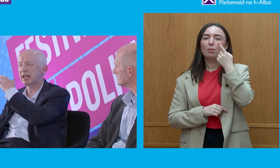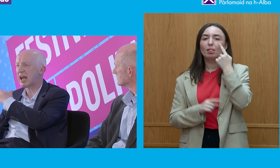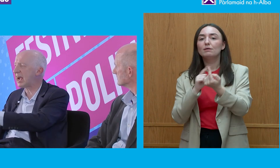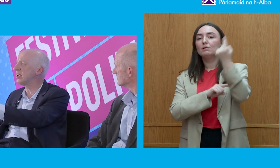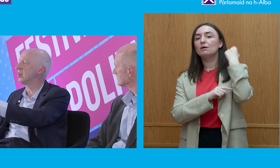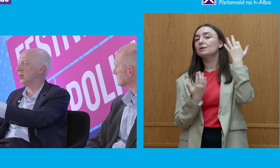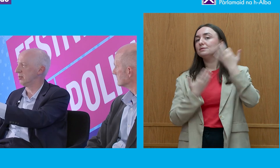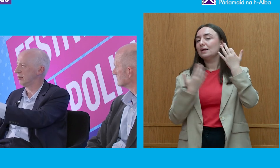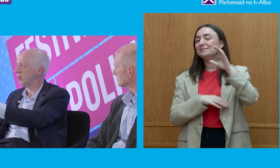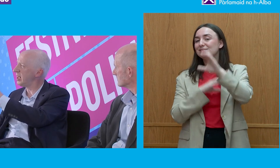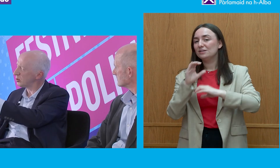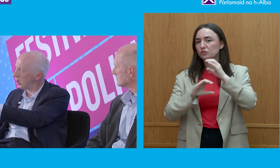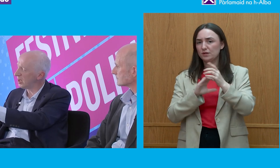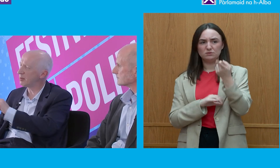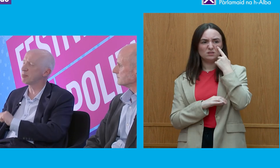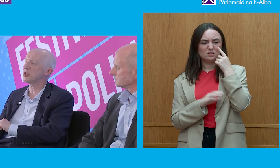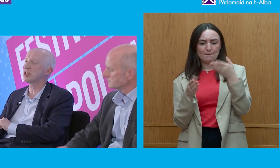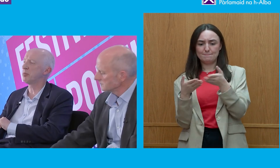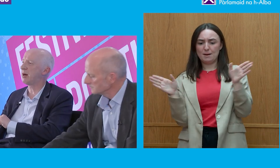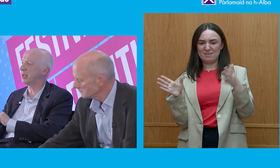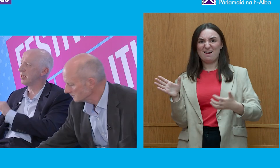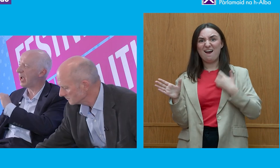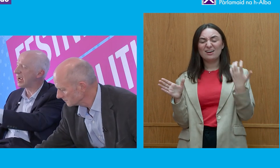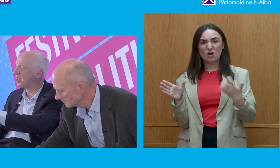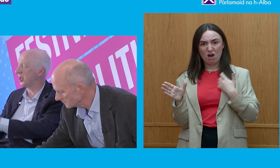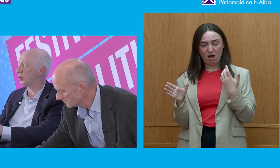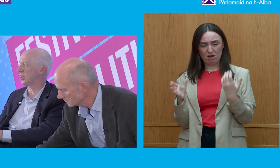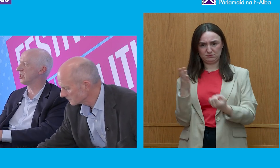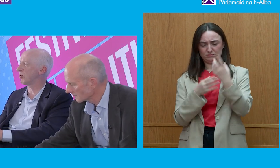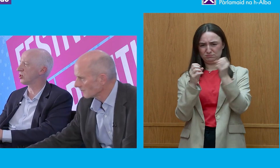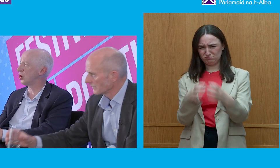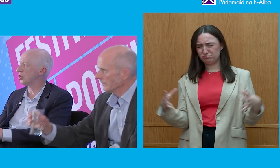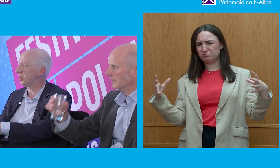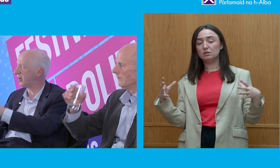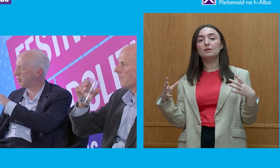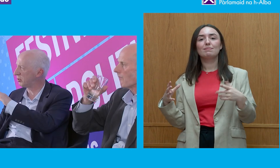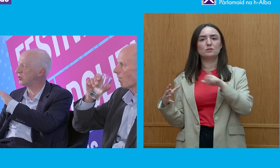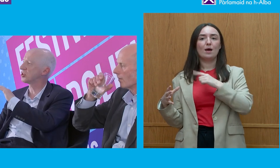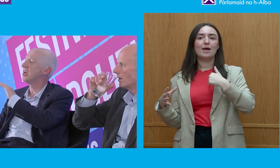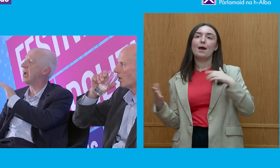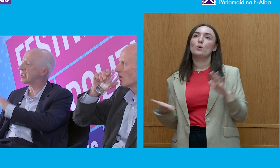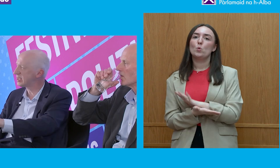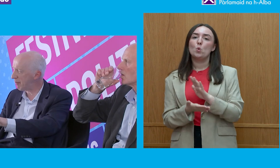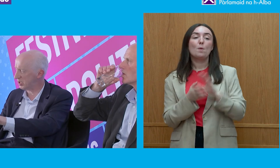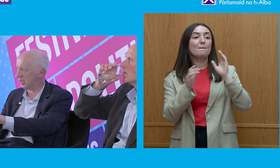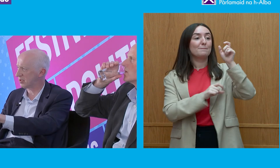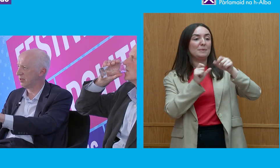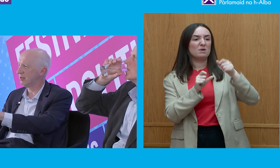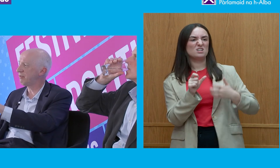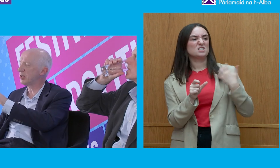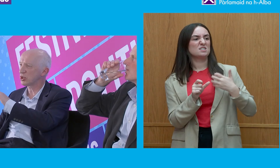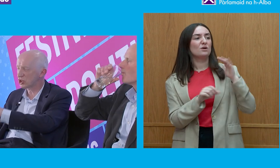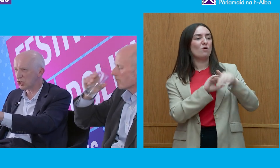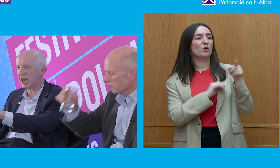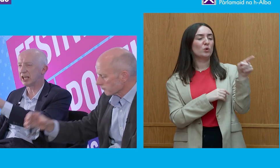of public anger. And that's why I am positive about the anger there was against Boris Johnson, the fact that people didn't just accept it,